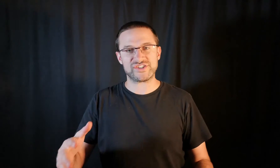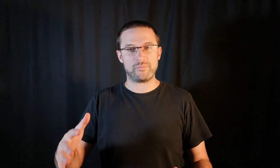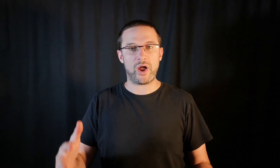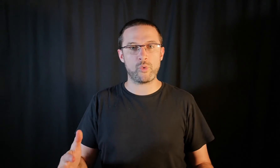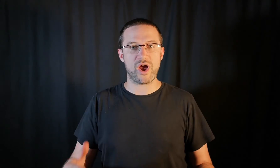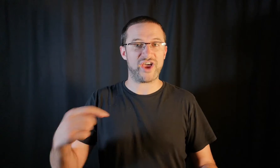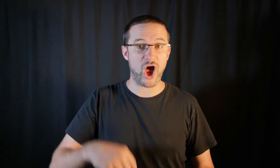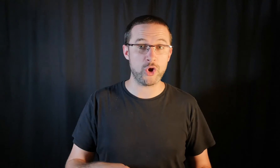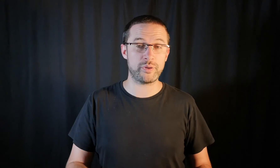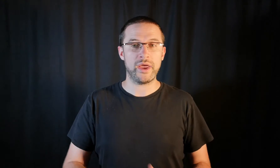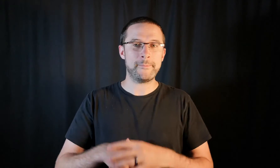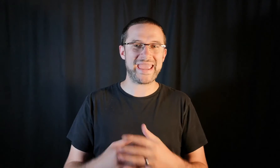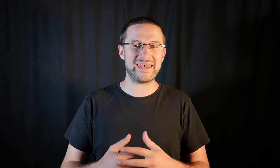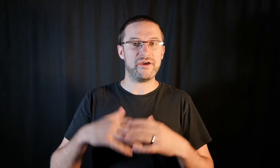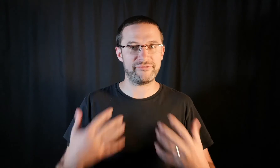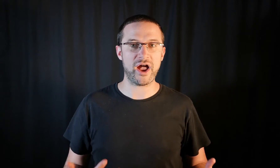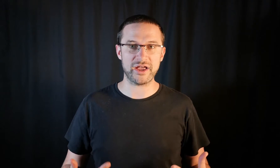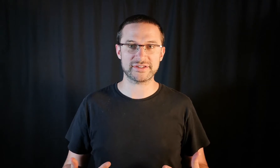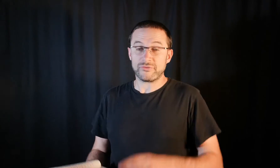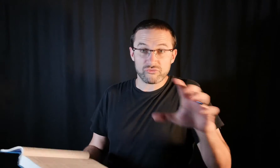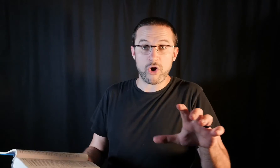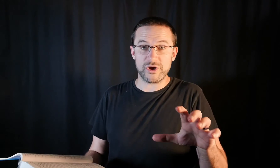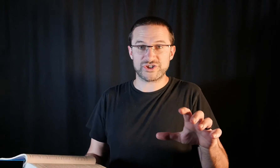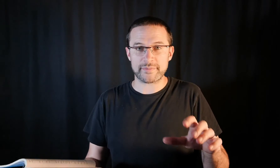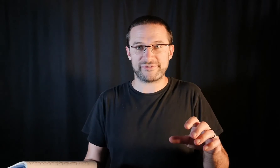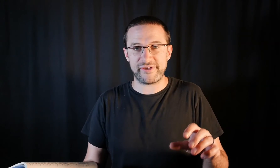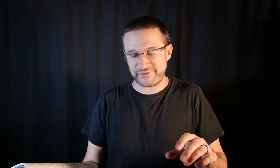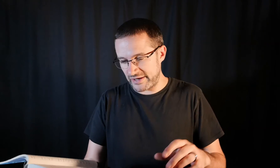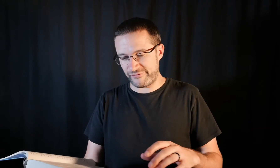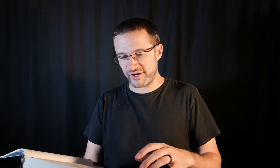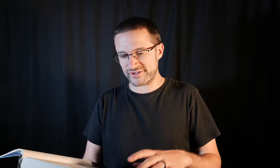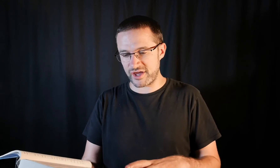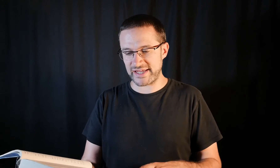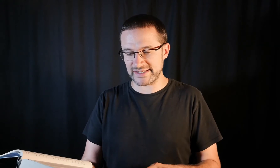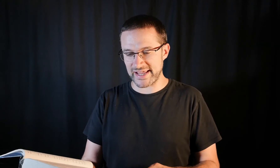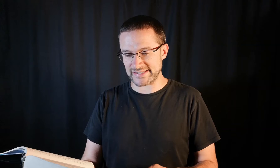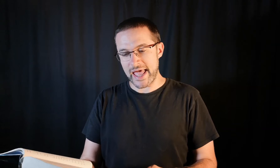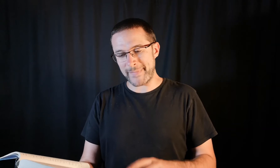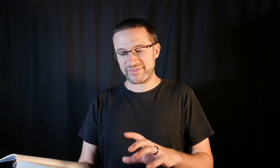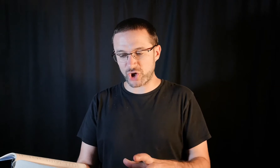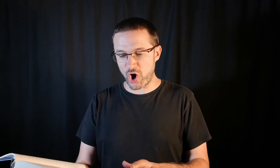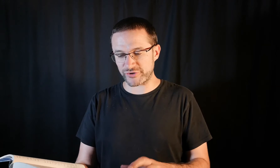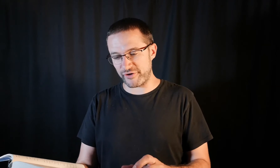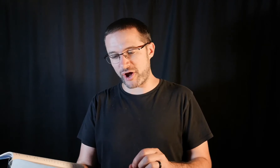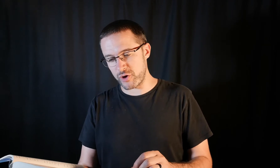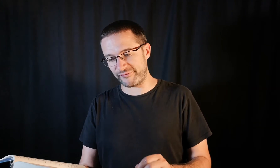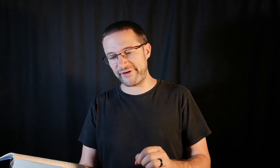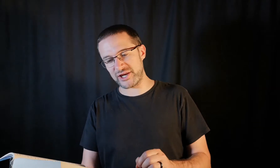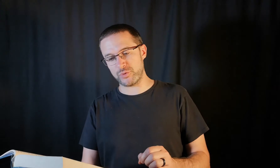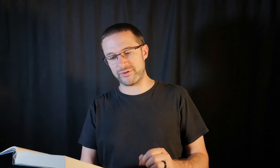does the Bible word hope mean for us? Romans chapter 15 verse 13 says, May the God of hope fill you with